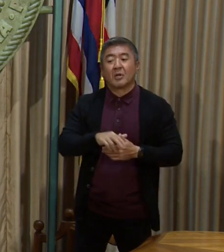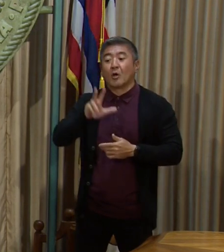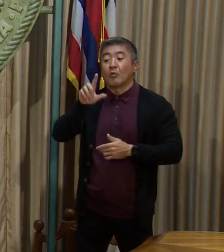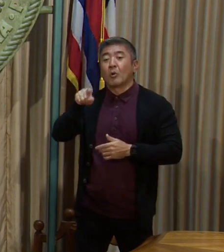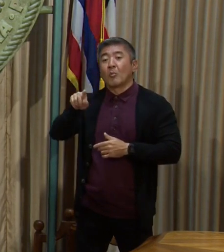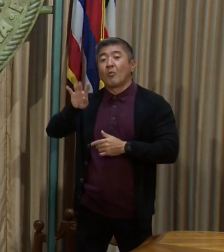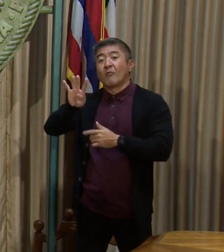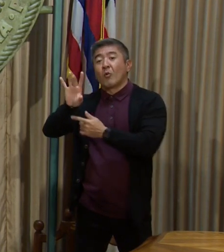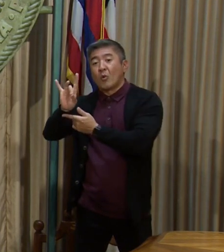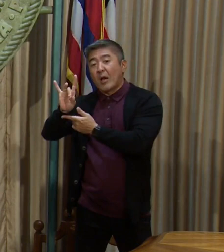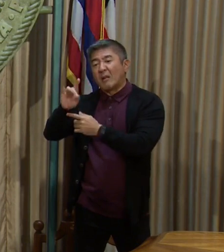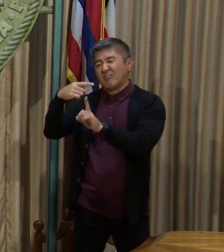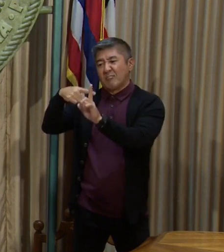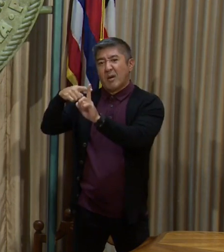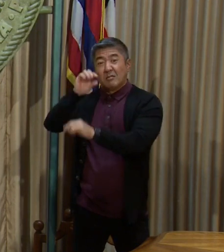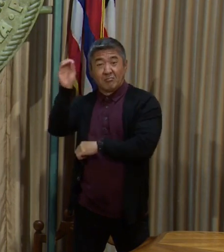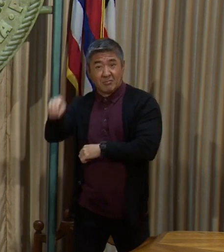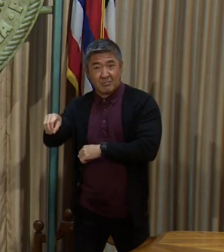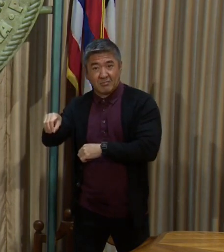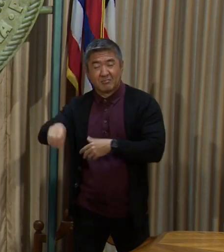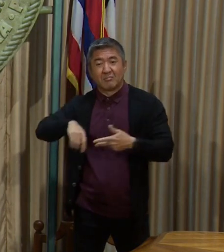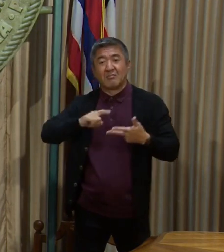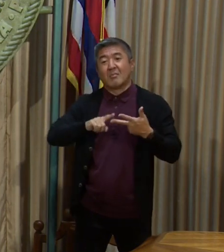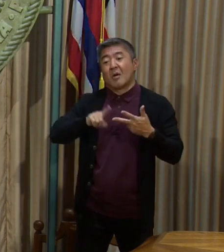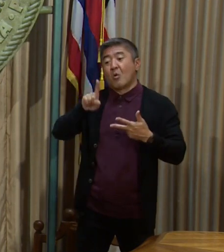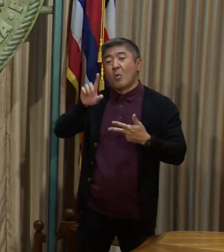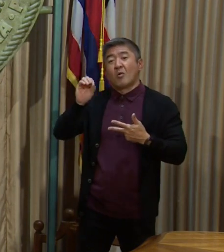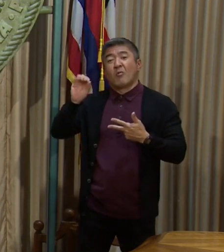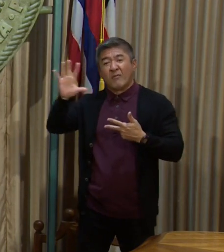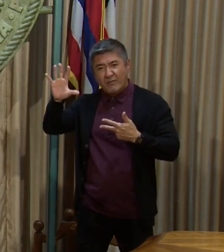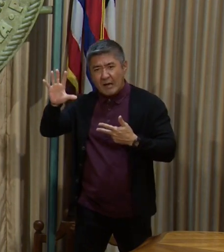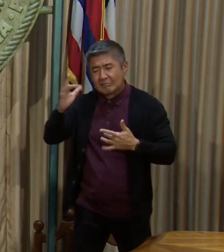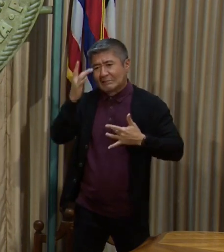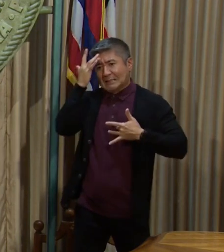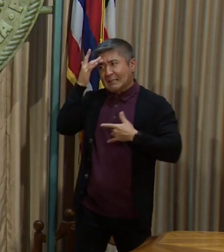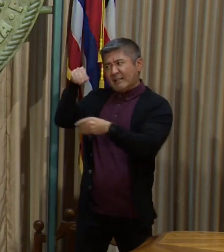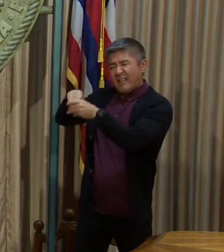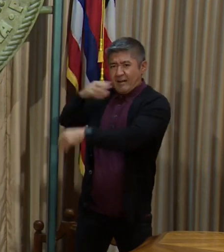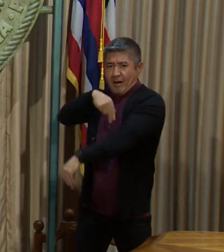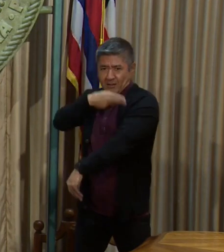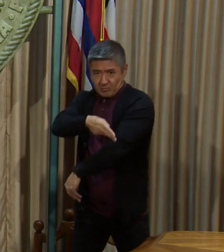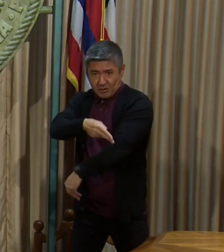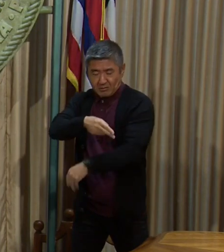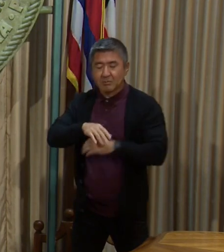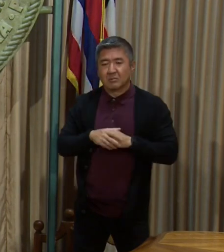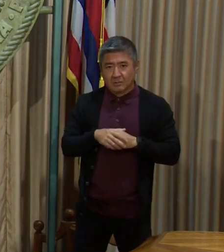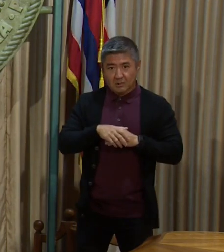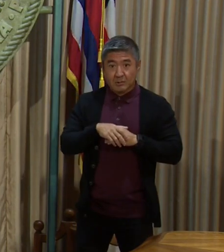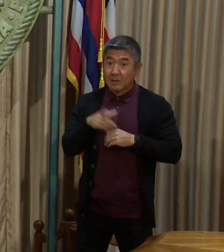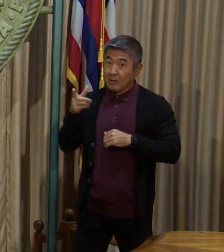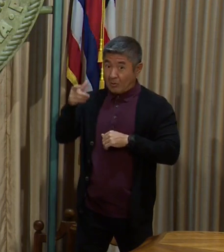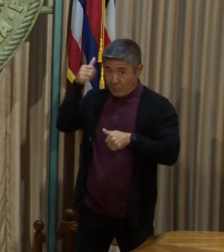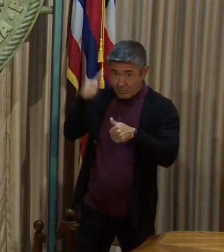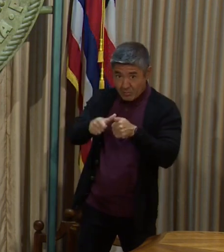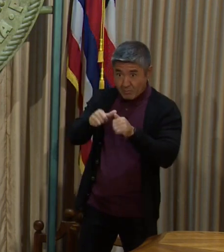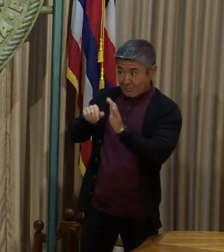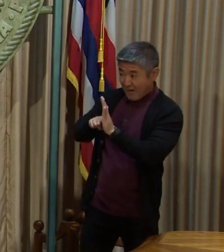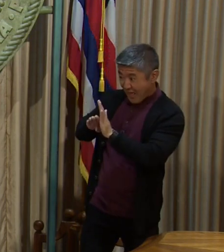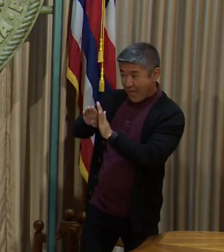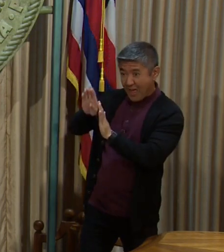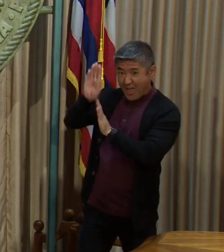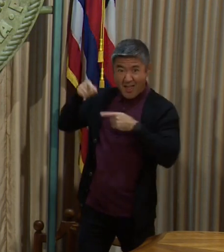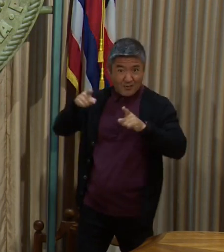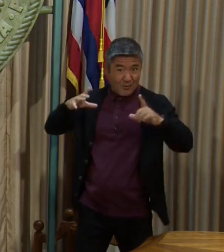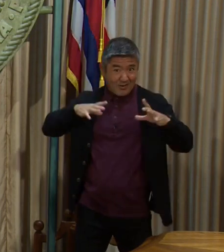.48 positivity rate, and 105 of our citizens were sick with COVID in the hospital. This was right after the surge from the holidays.